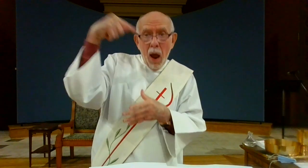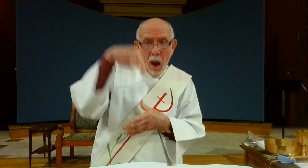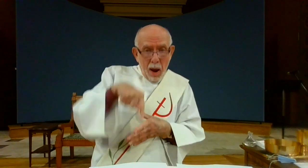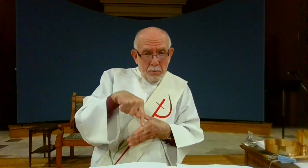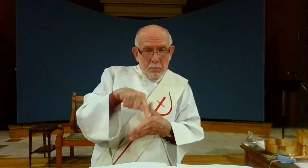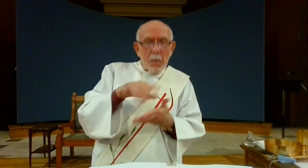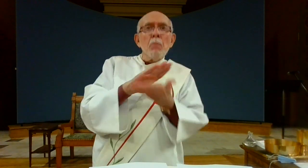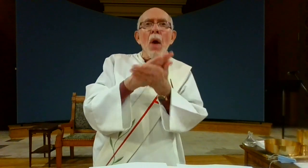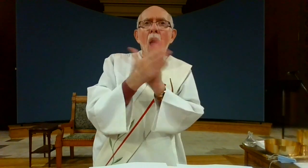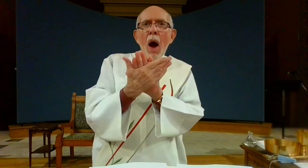and as he came